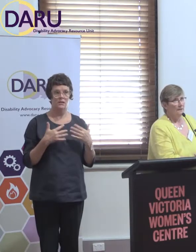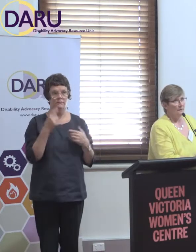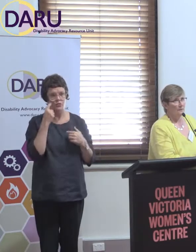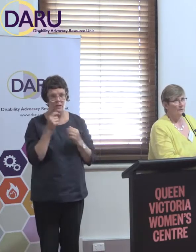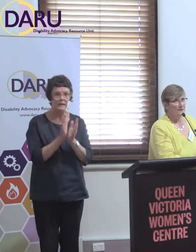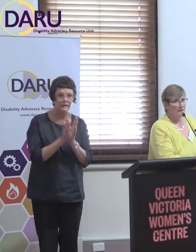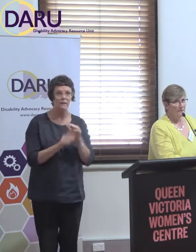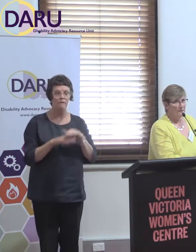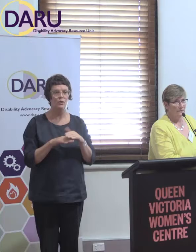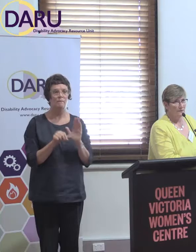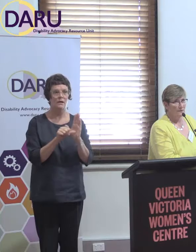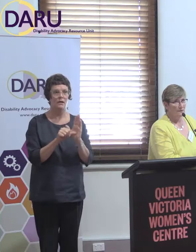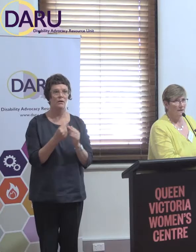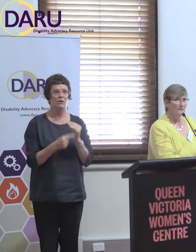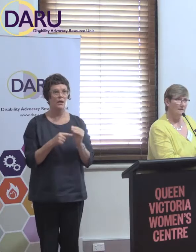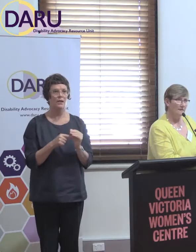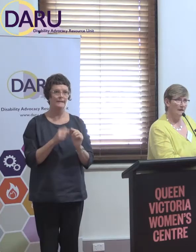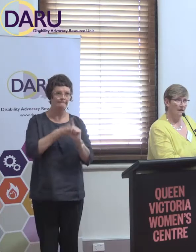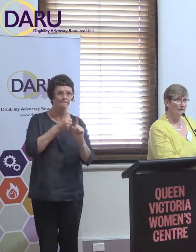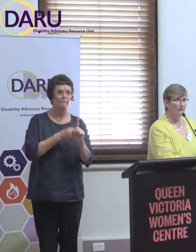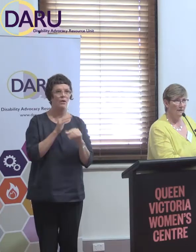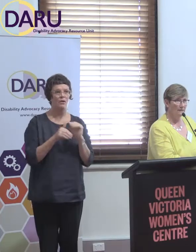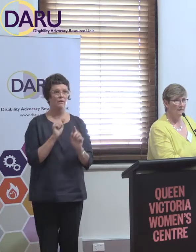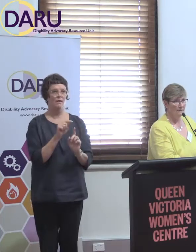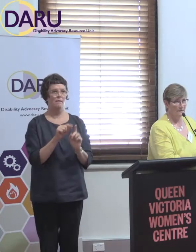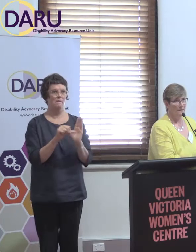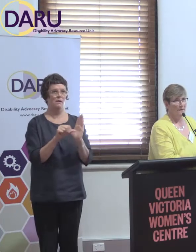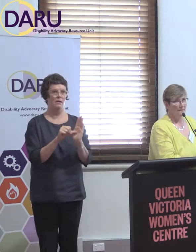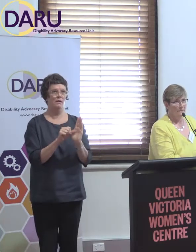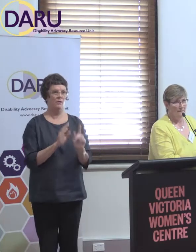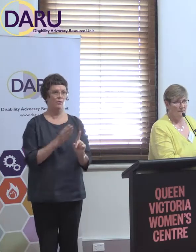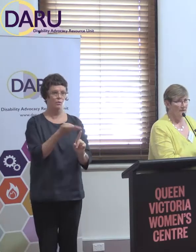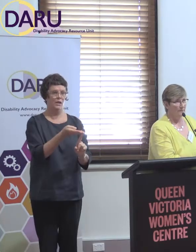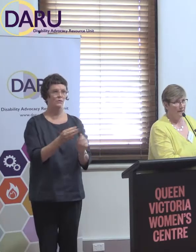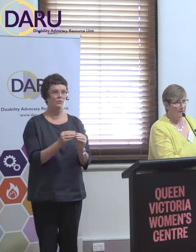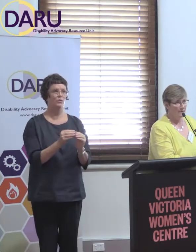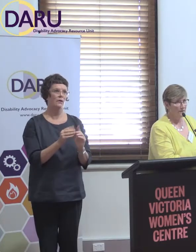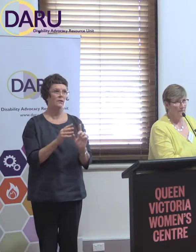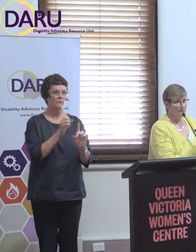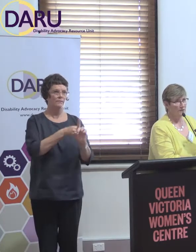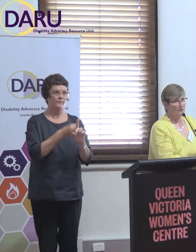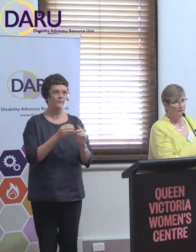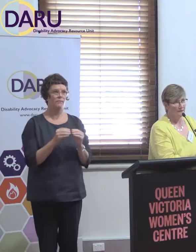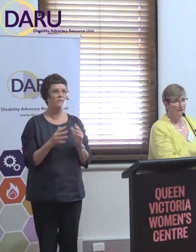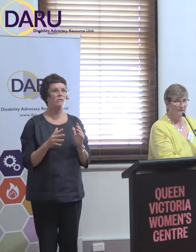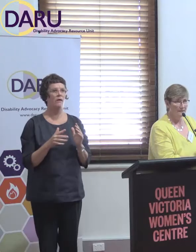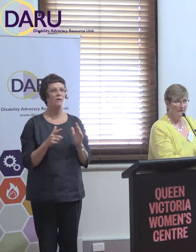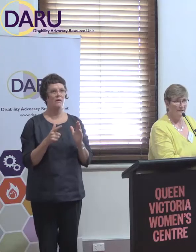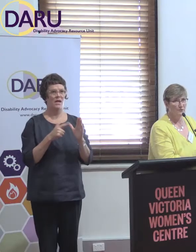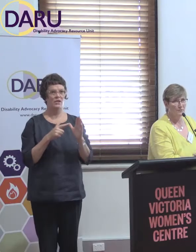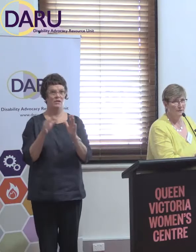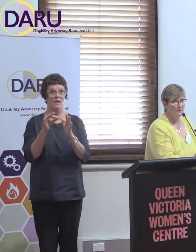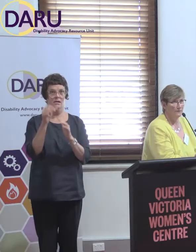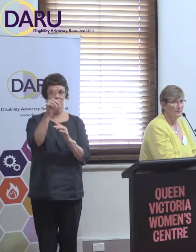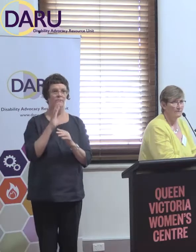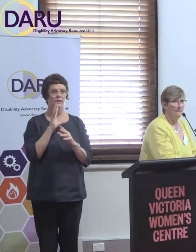that was going to the advocacy organisations. Now, they've had a win in that Anastasia Palaszczuk's government has just got in again and they did